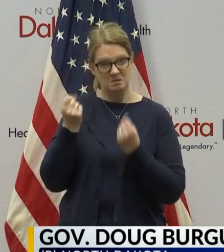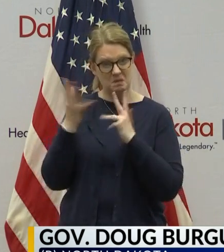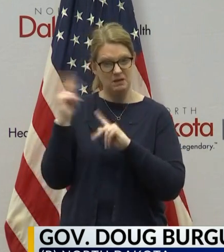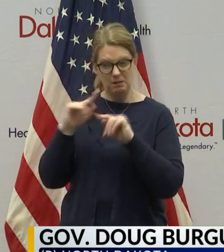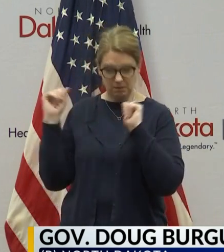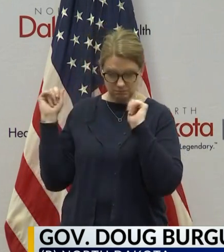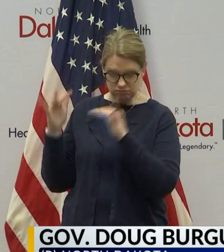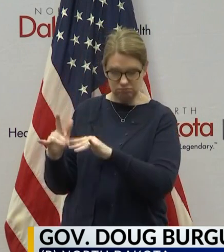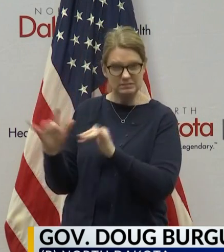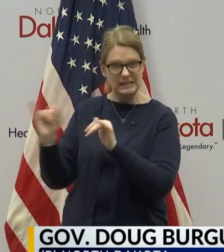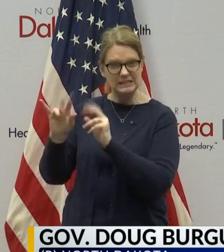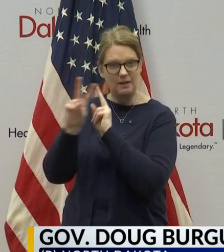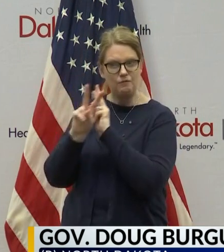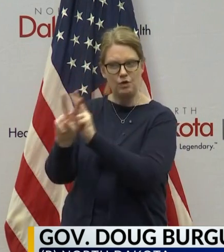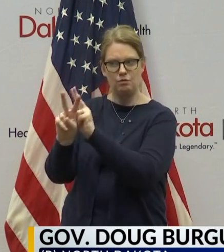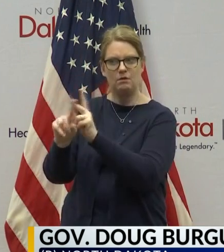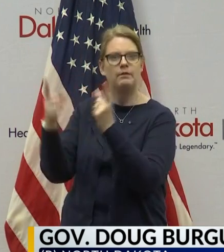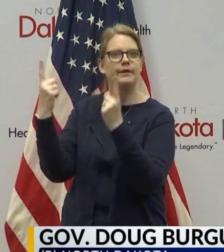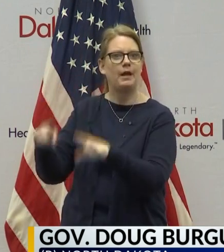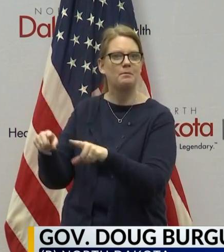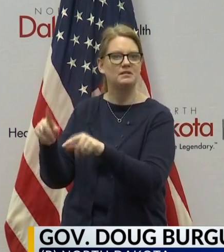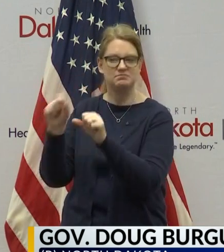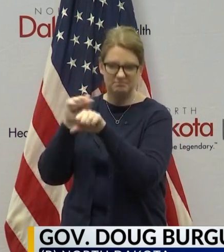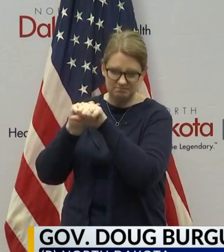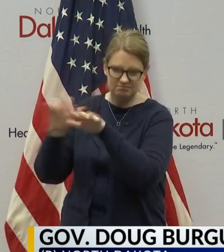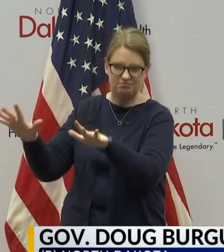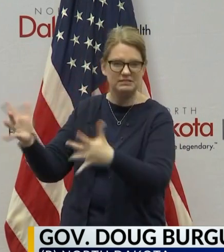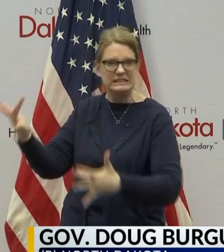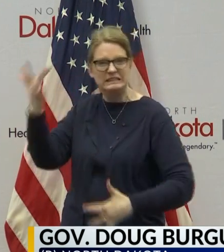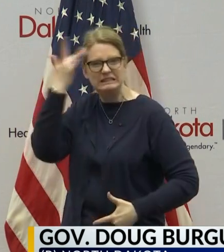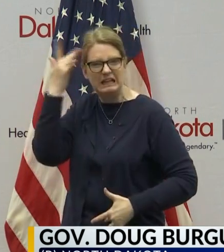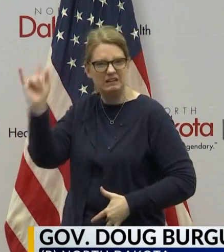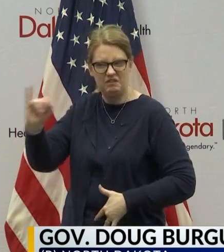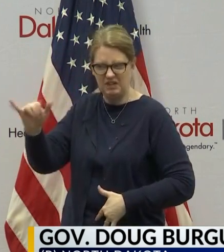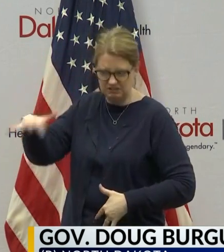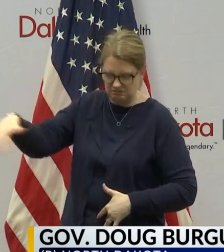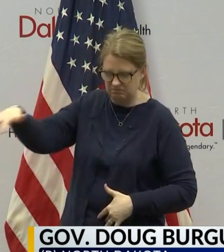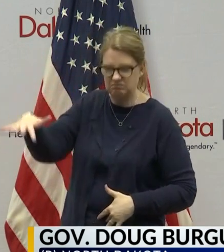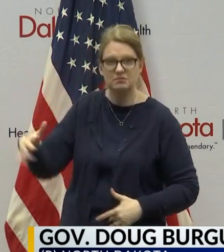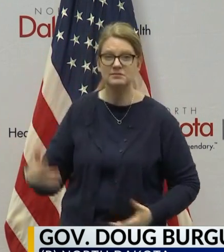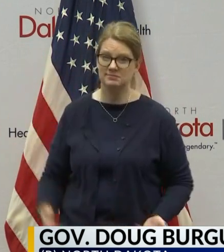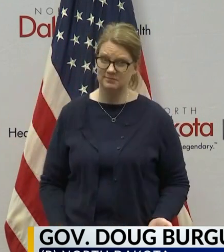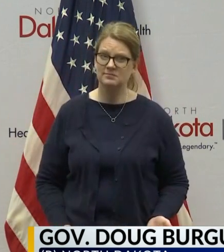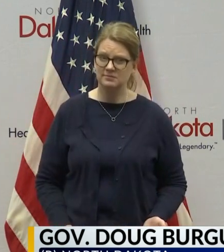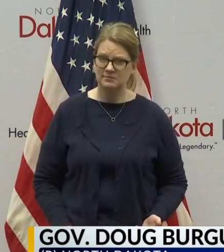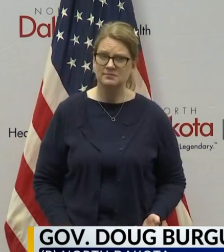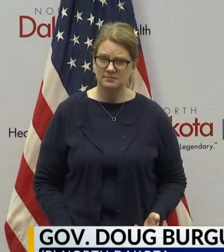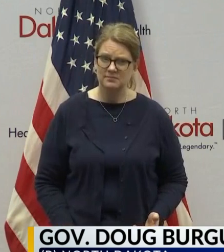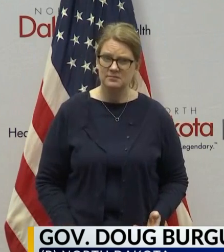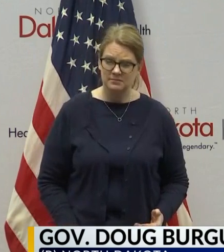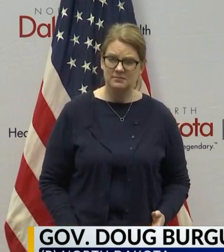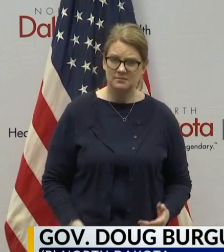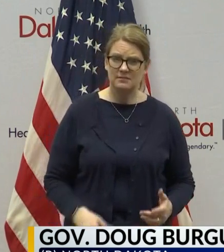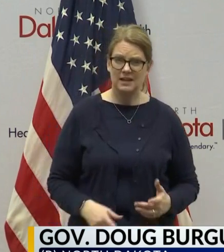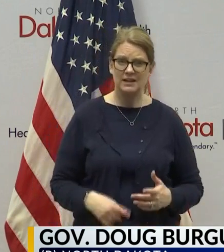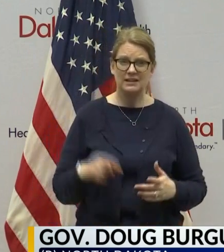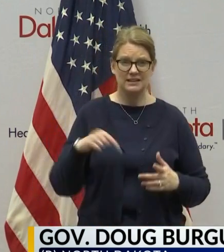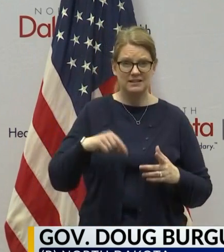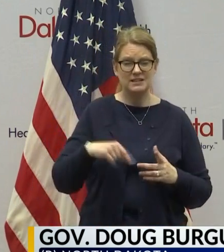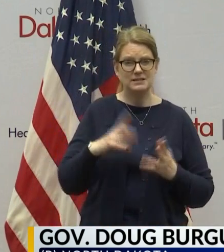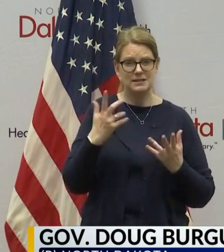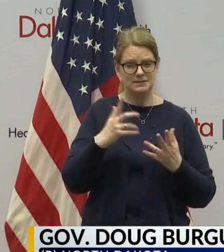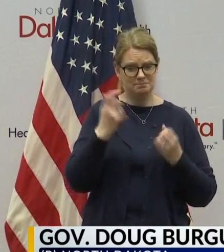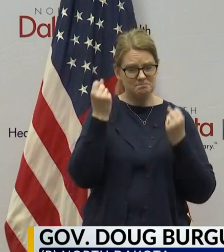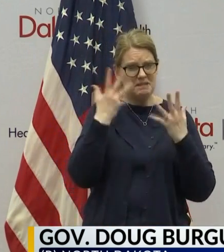funeral. And so we have to be careful. We have to think about, you know, the cultural challenges this presents